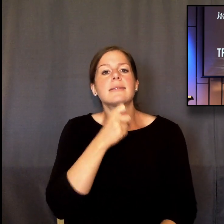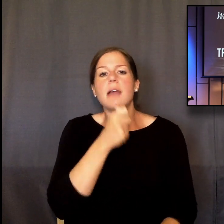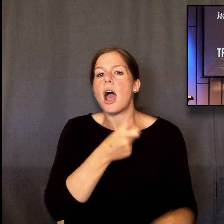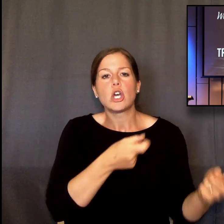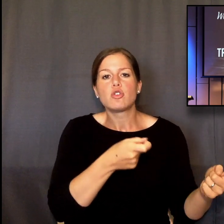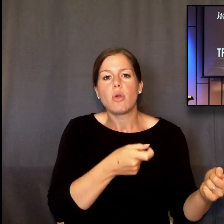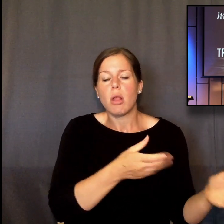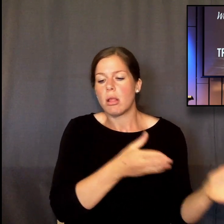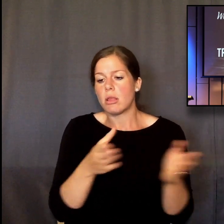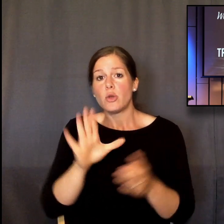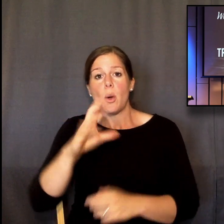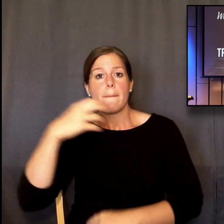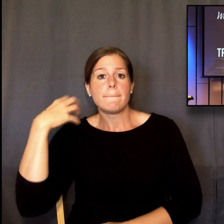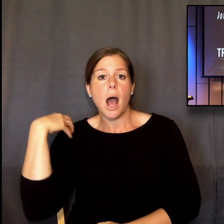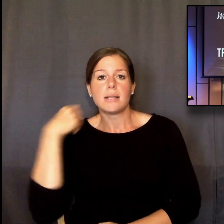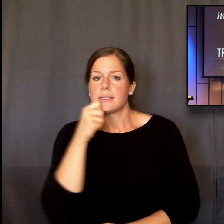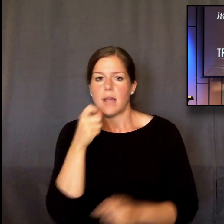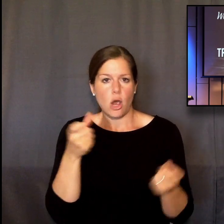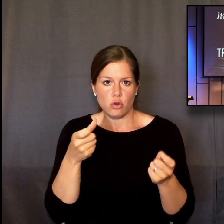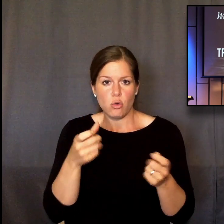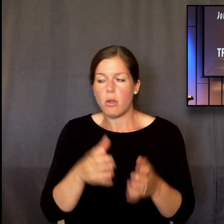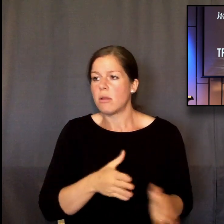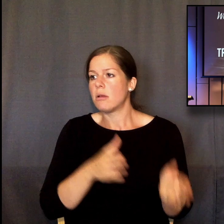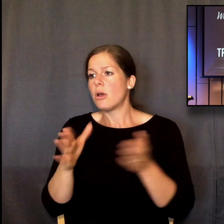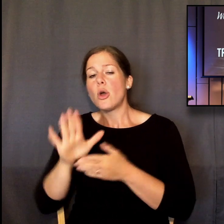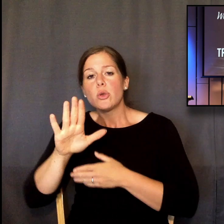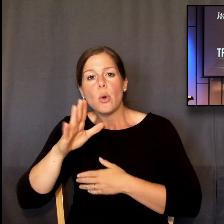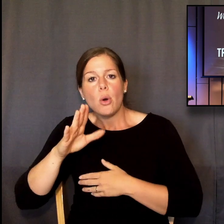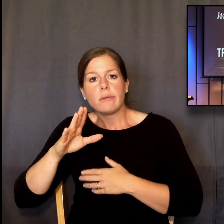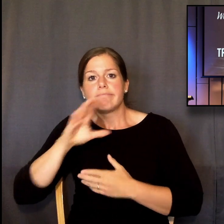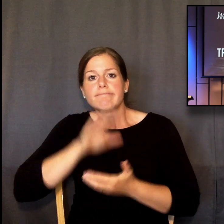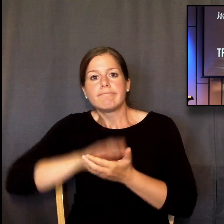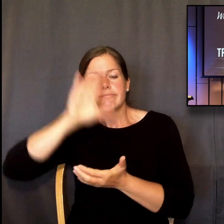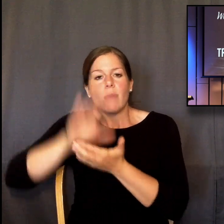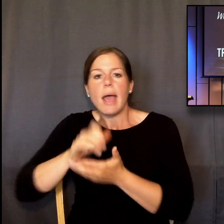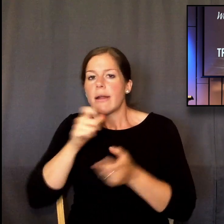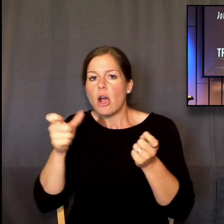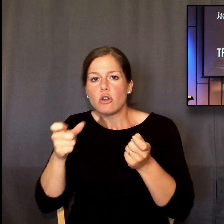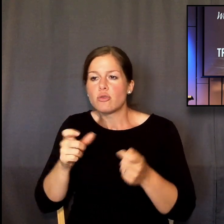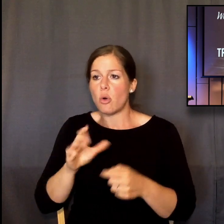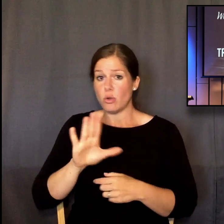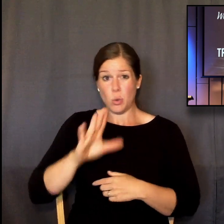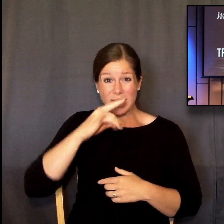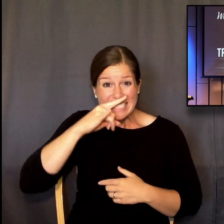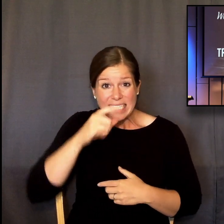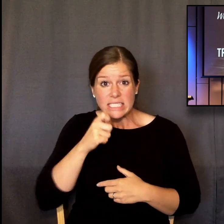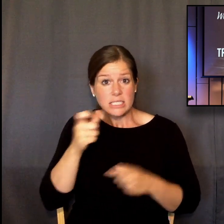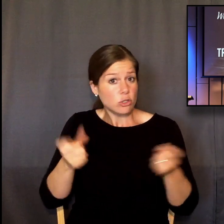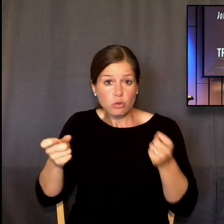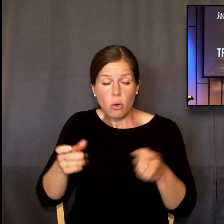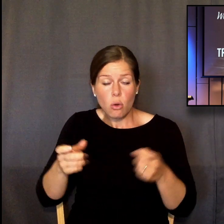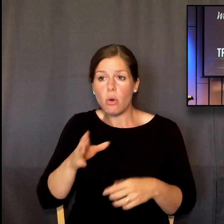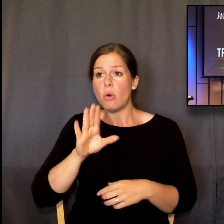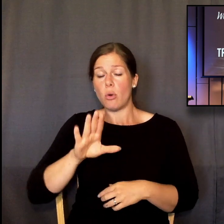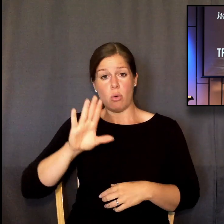Your diagnosis is not in control. Your spouse is not in control. Your kids are not in control. Our government is not in control. And listen,